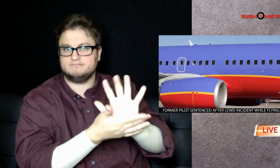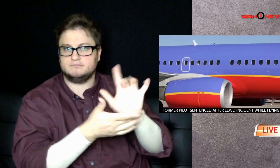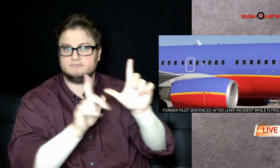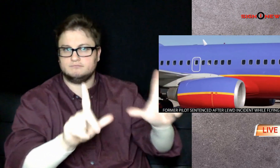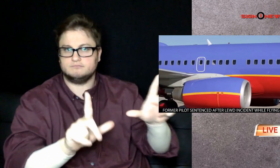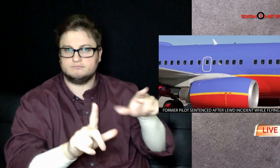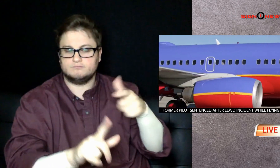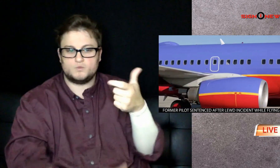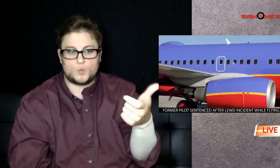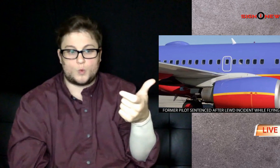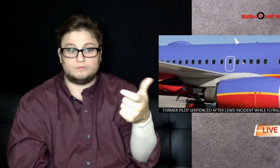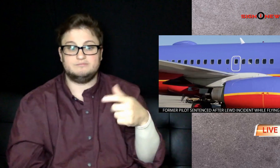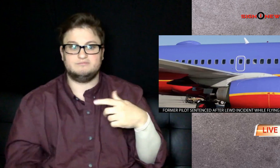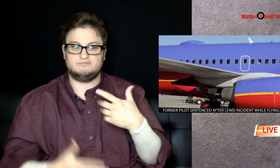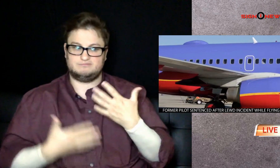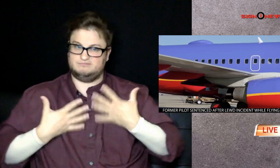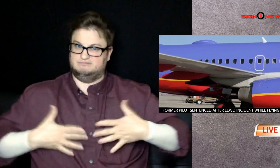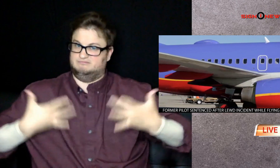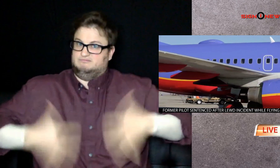viewed pornographic media on a laptop,